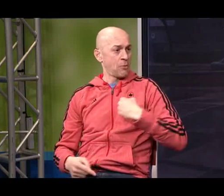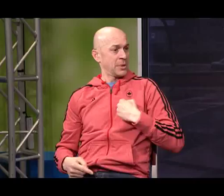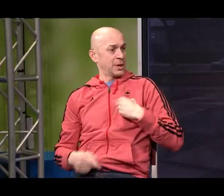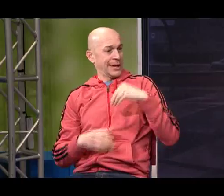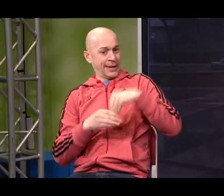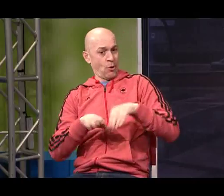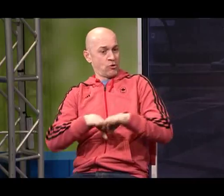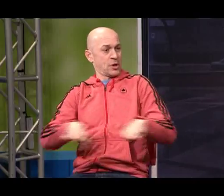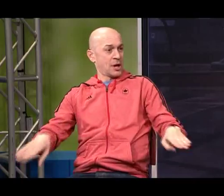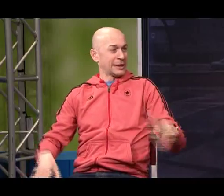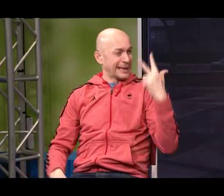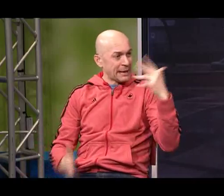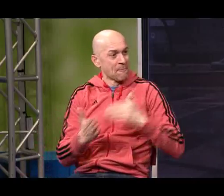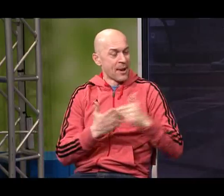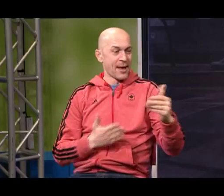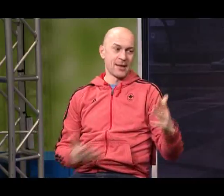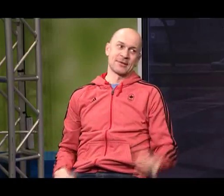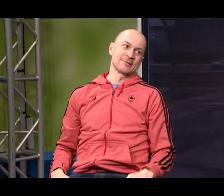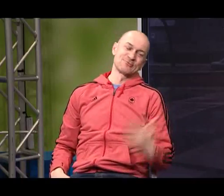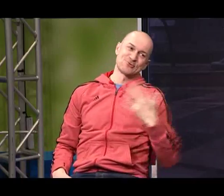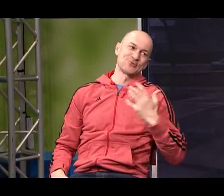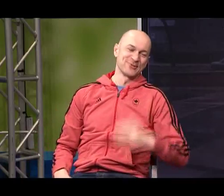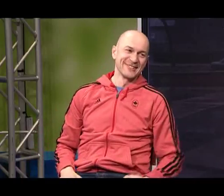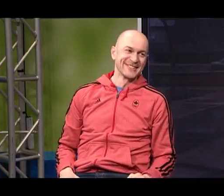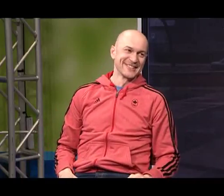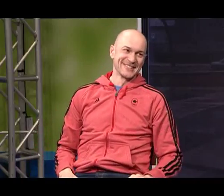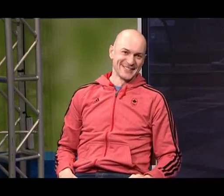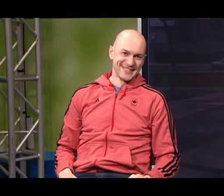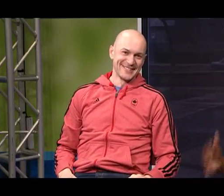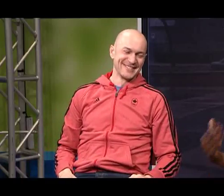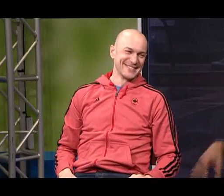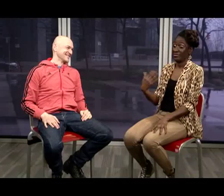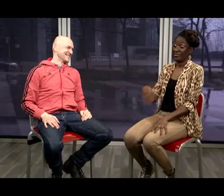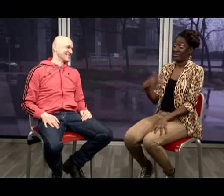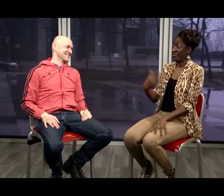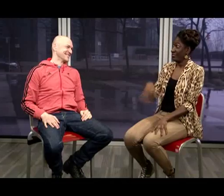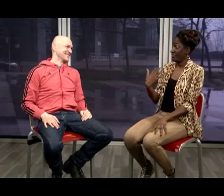I there would be three million people who were seeing me so that's quite an audience